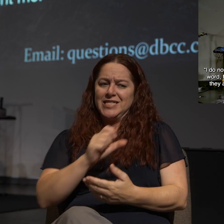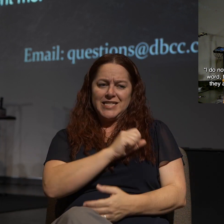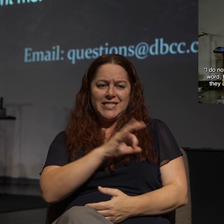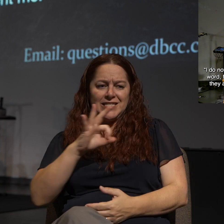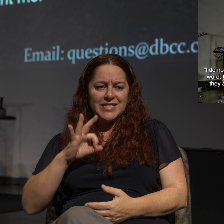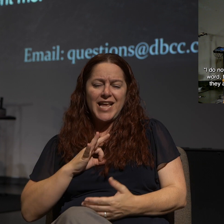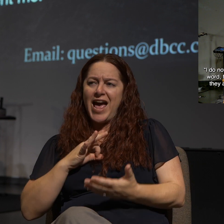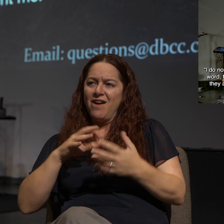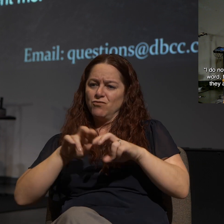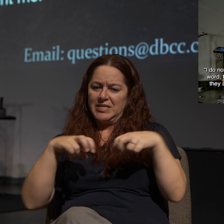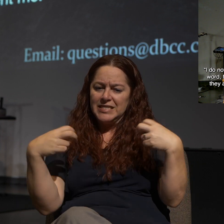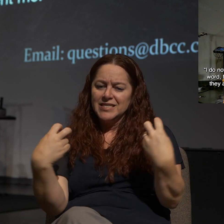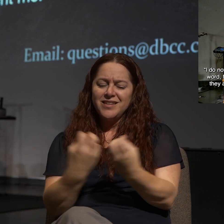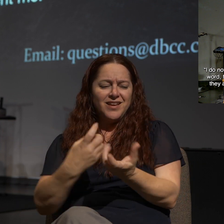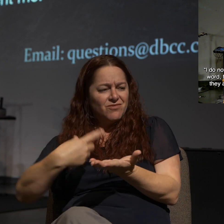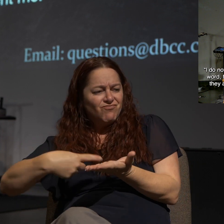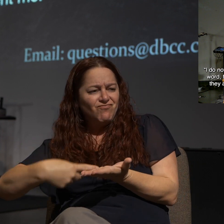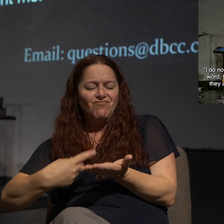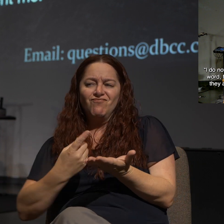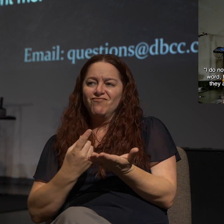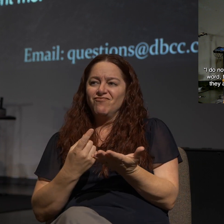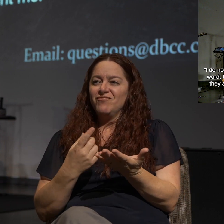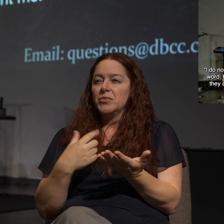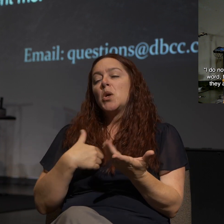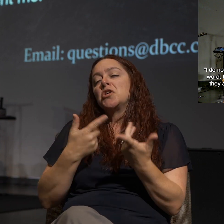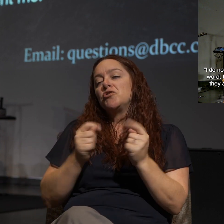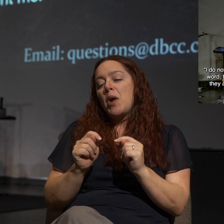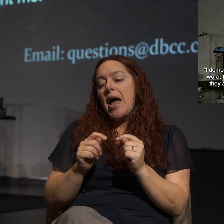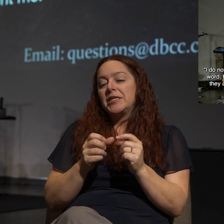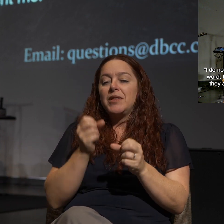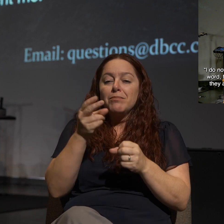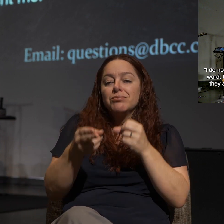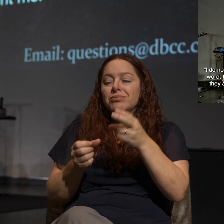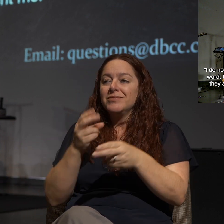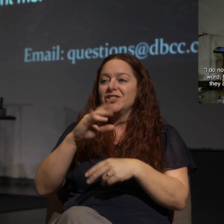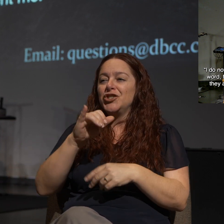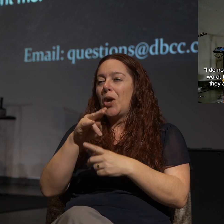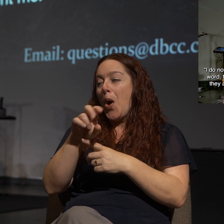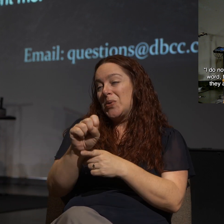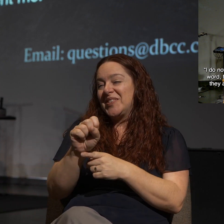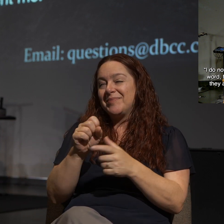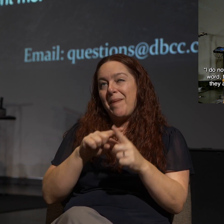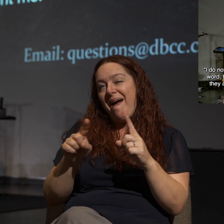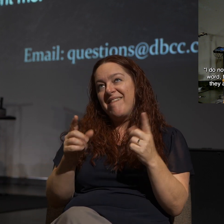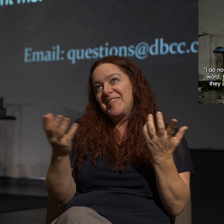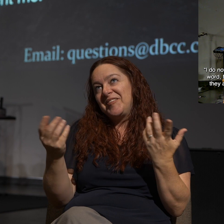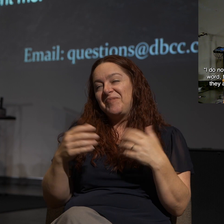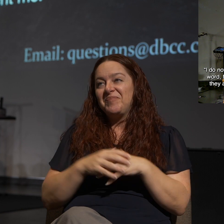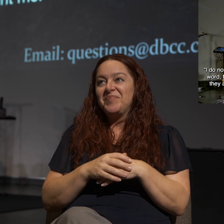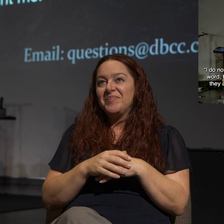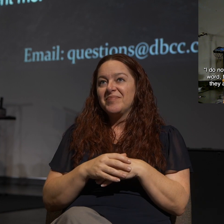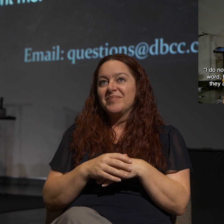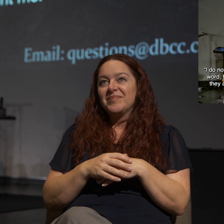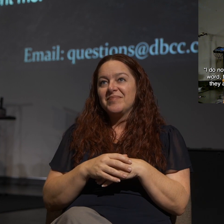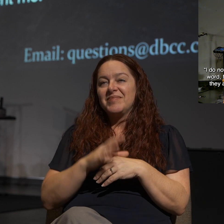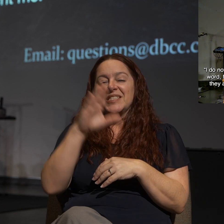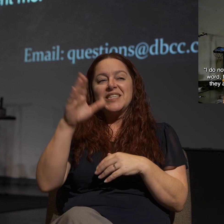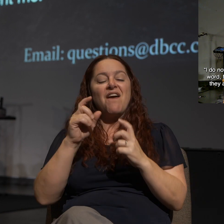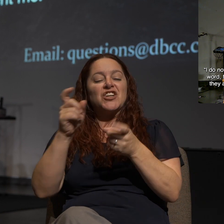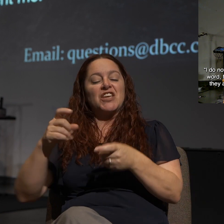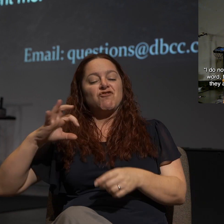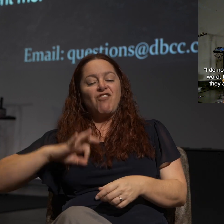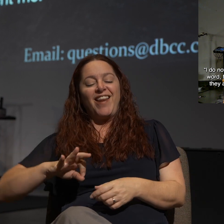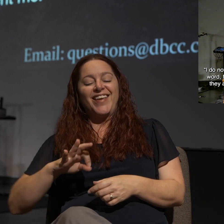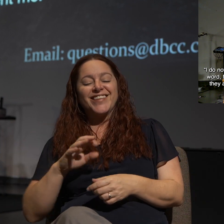and it's very fun, very enjoyable. We try to toss out jokes that the speaker would then use that weekend but then we never get credit for them.